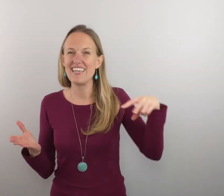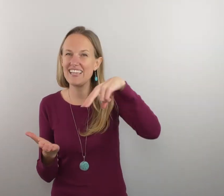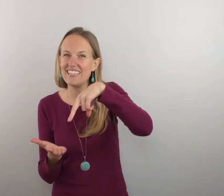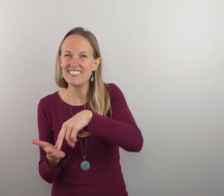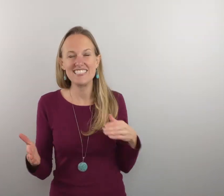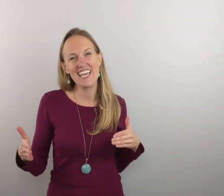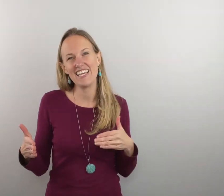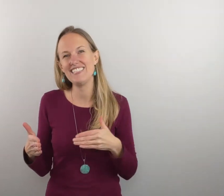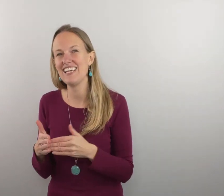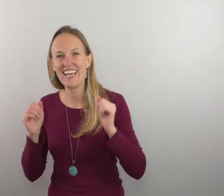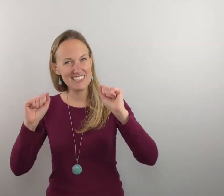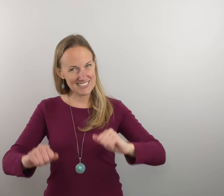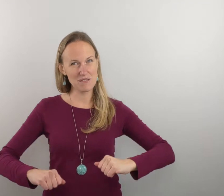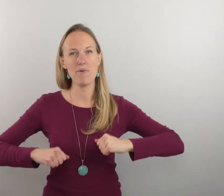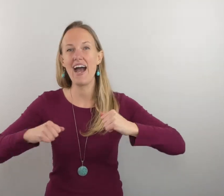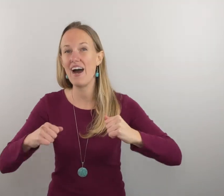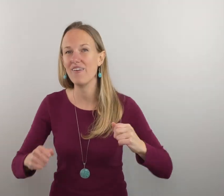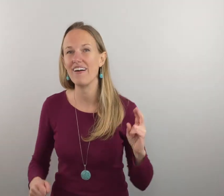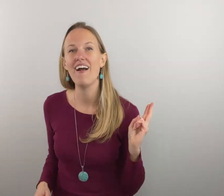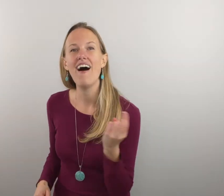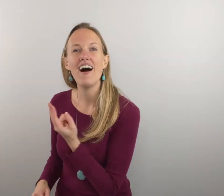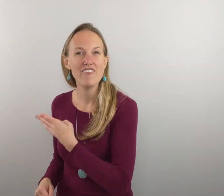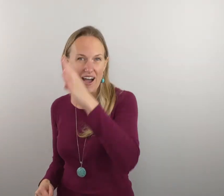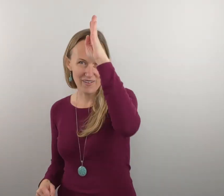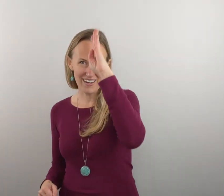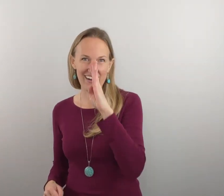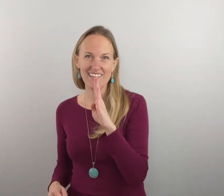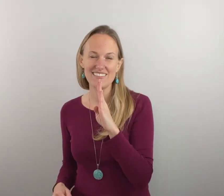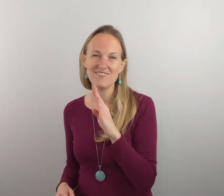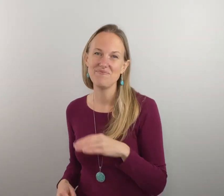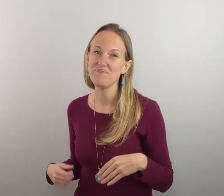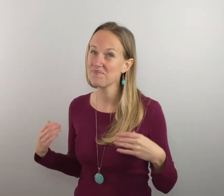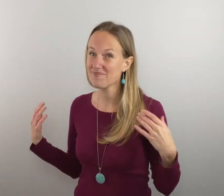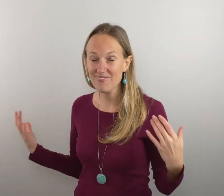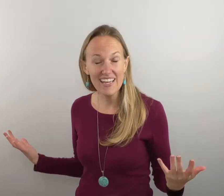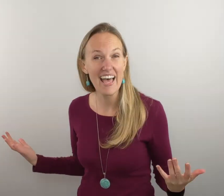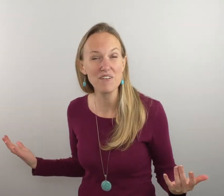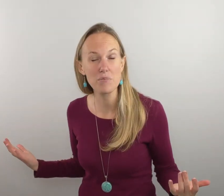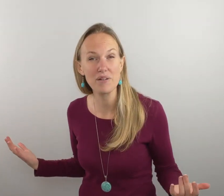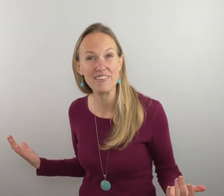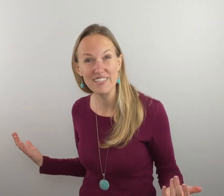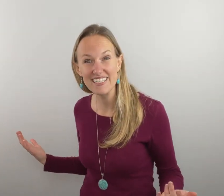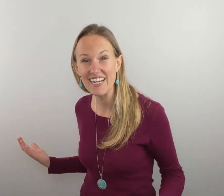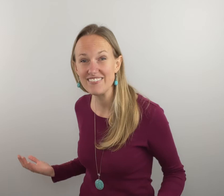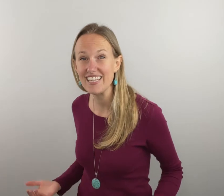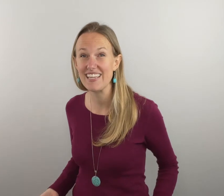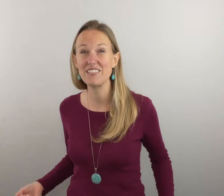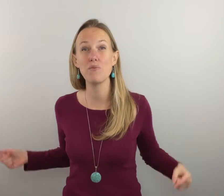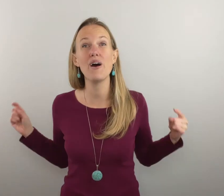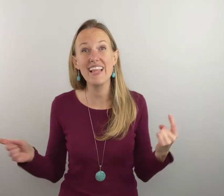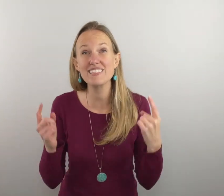can stand against the power of our god and that'll repeat three times and then it's one last